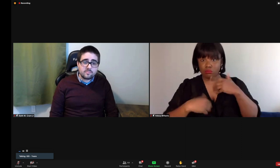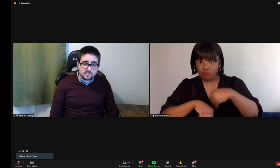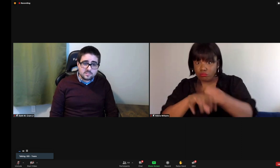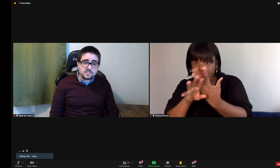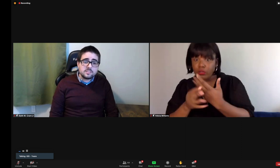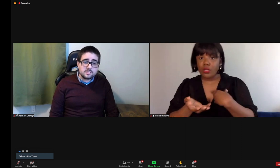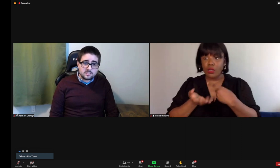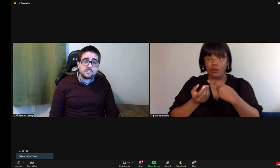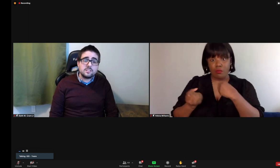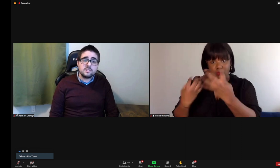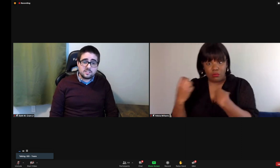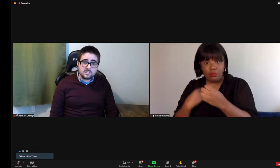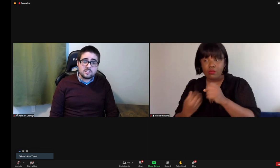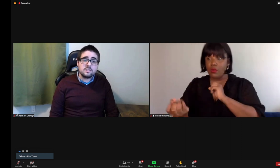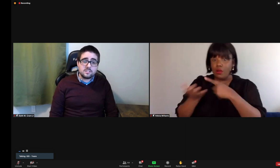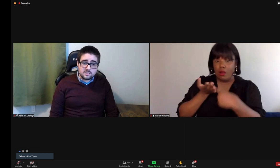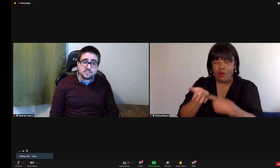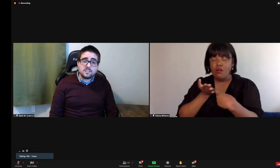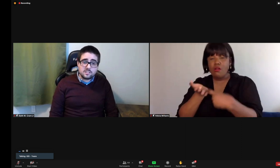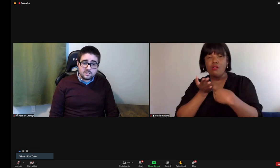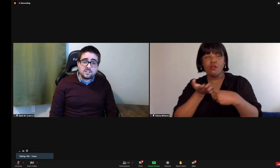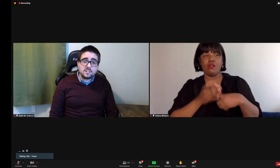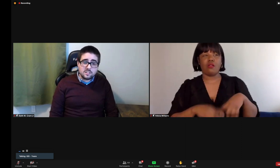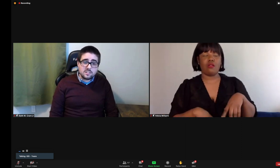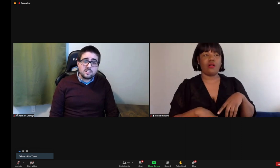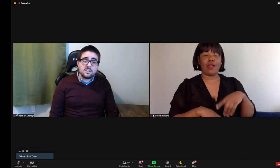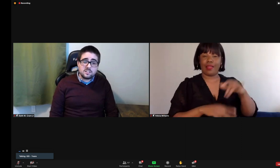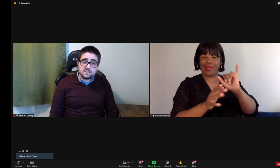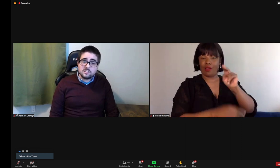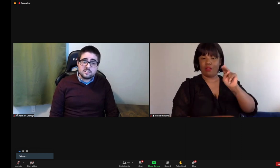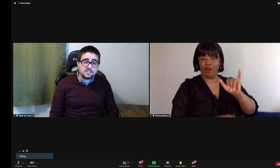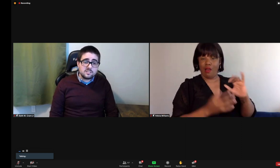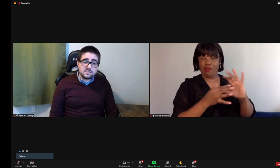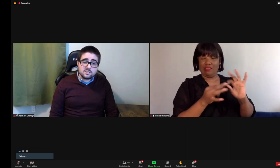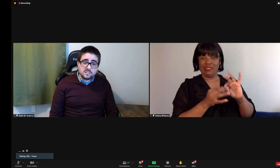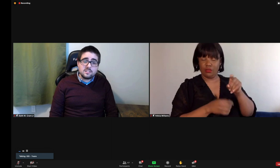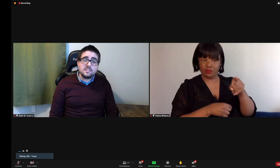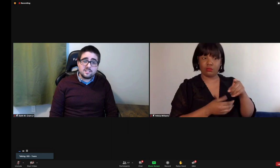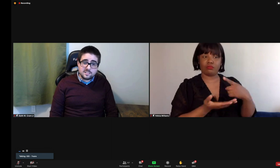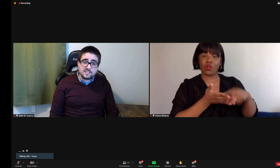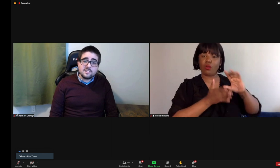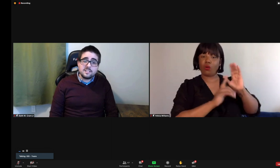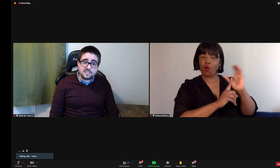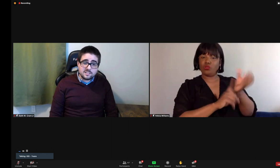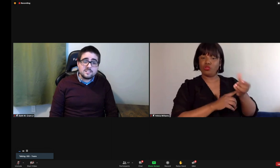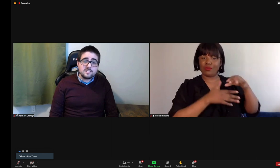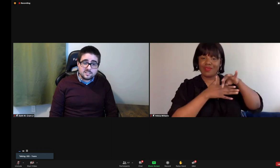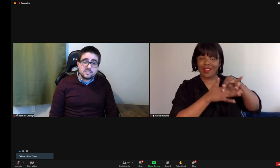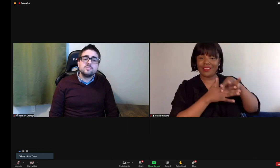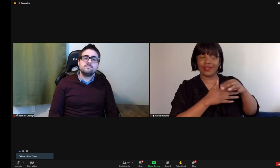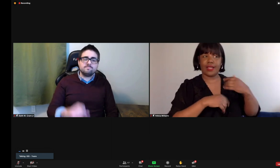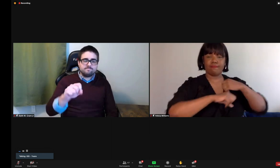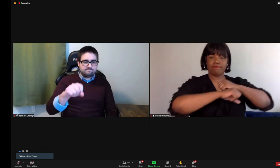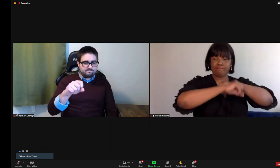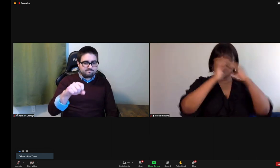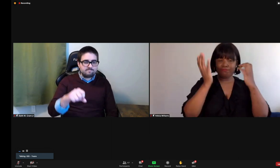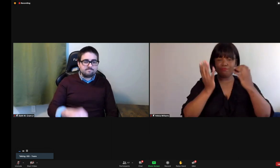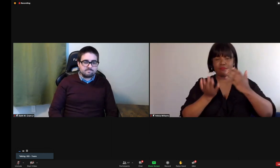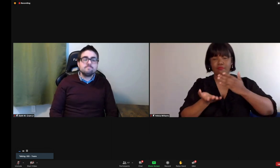like Marco Polo to send feedback and quick messages. As we shared earlier, I think having that cultural content